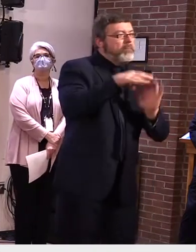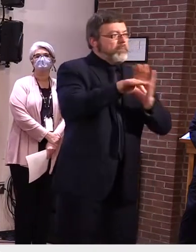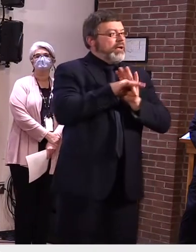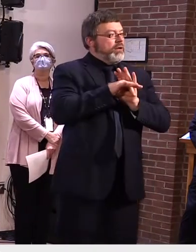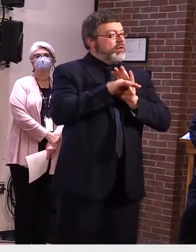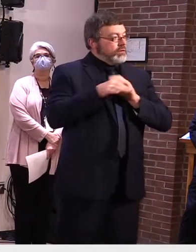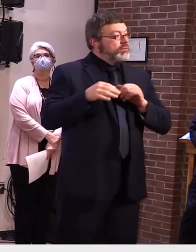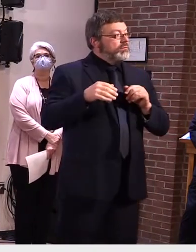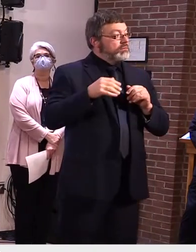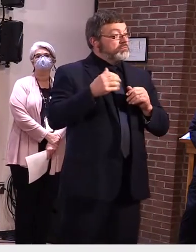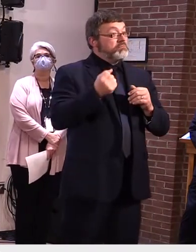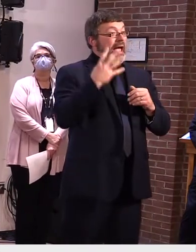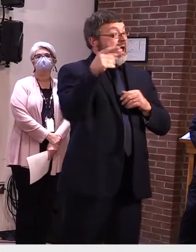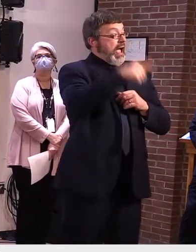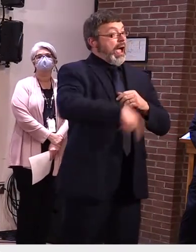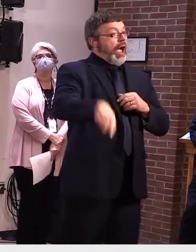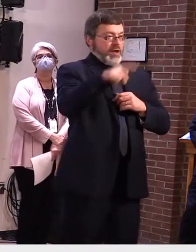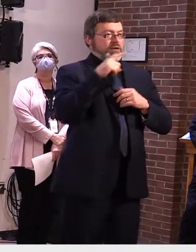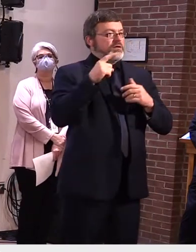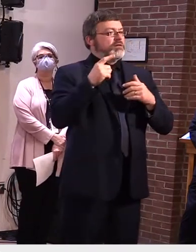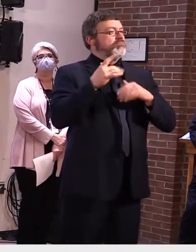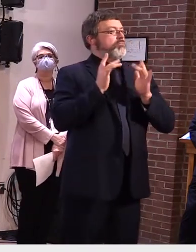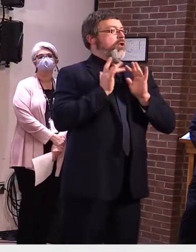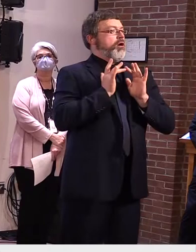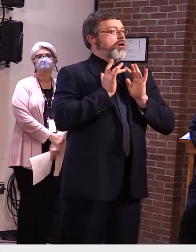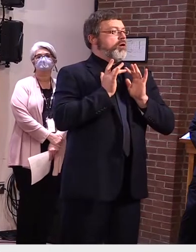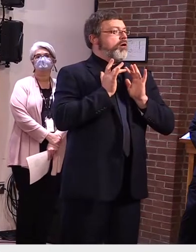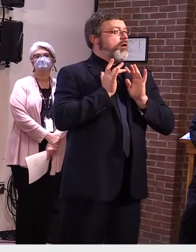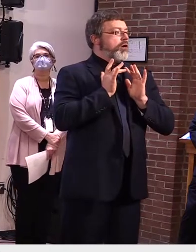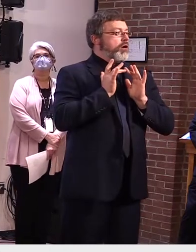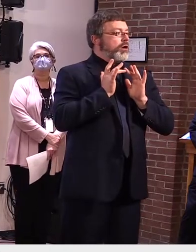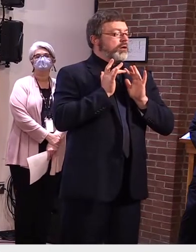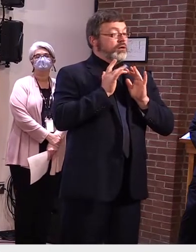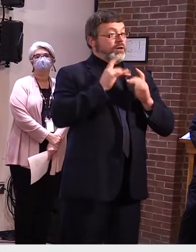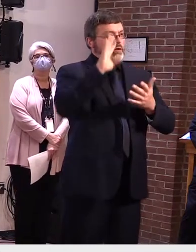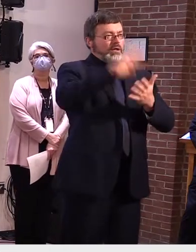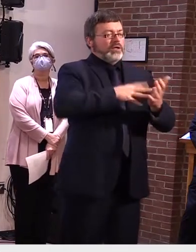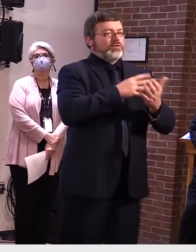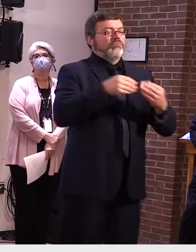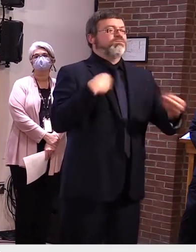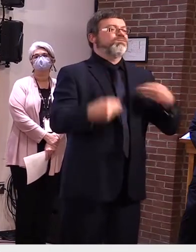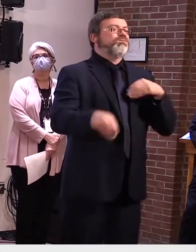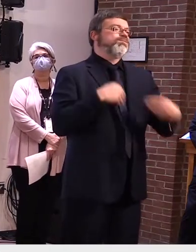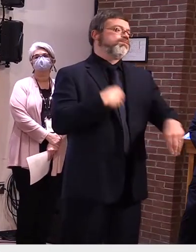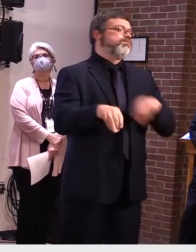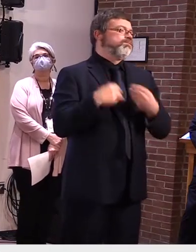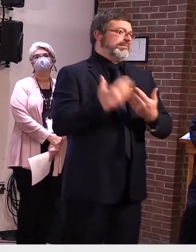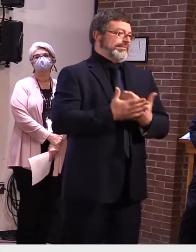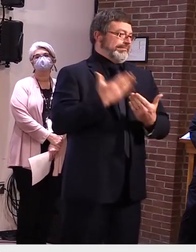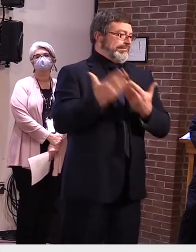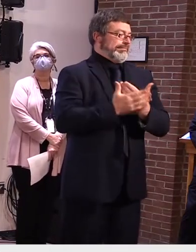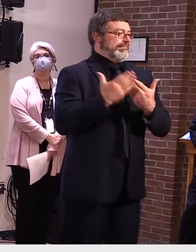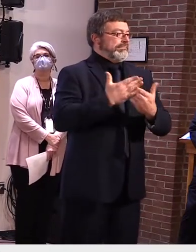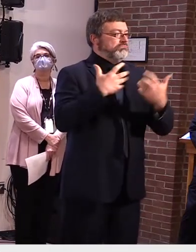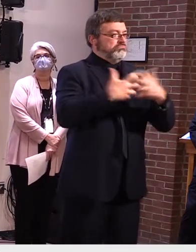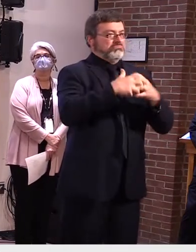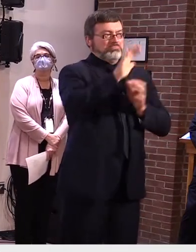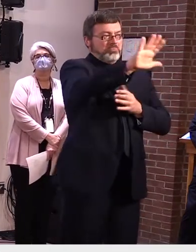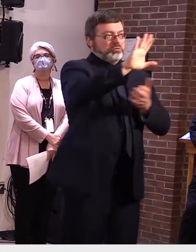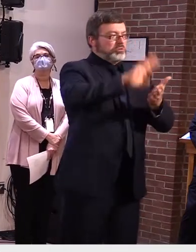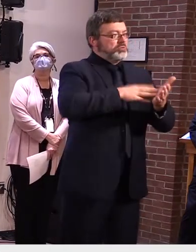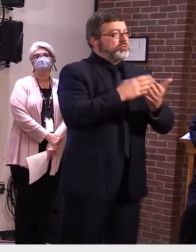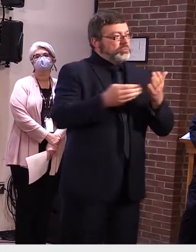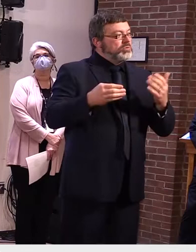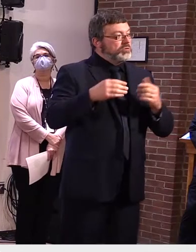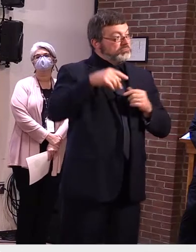with flexible scheduling offerings and all are aligned with the high demand careers such as early childhood